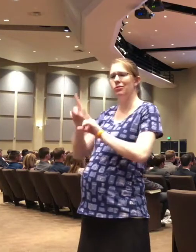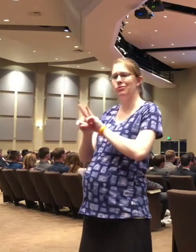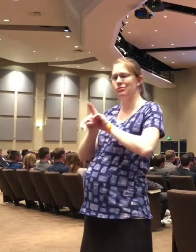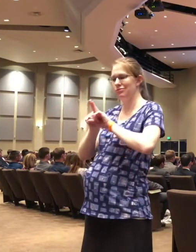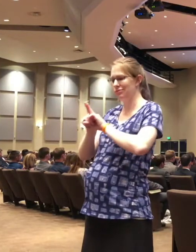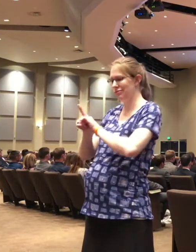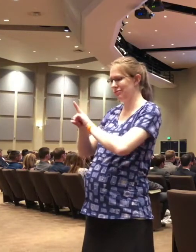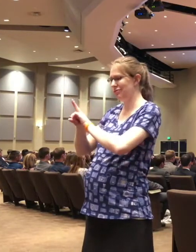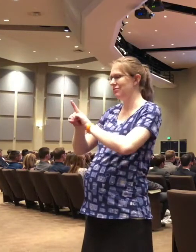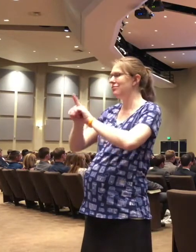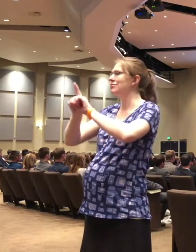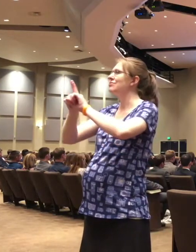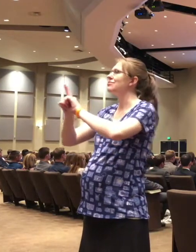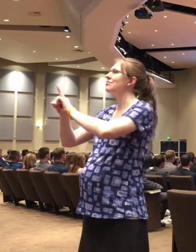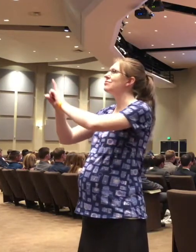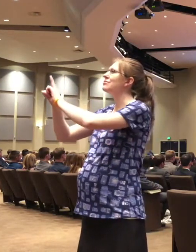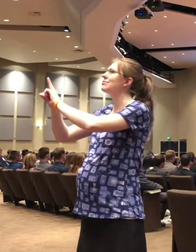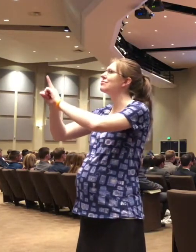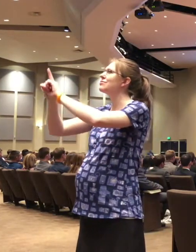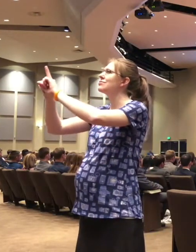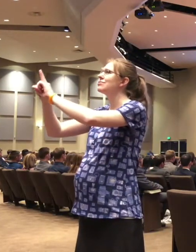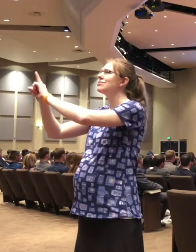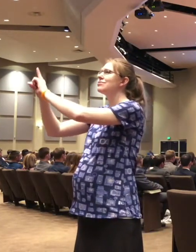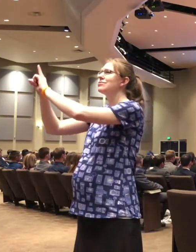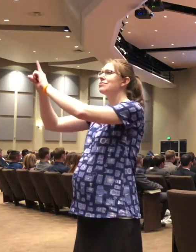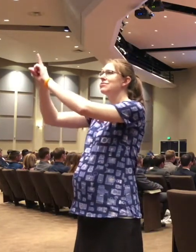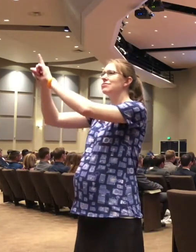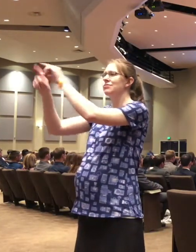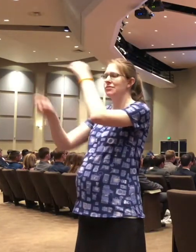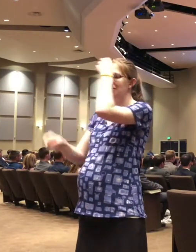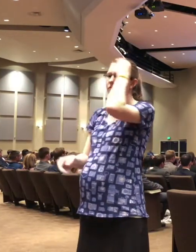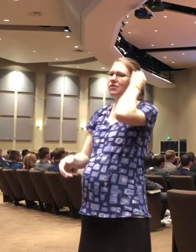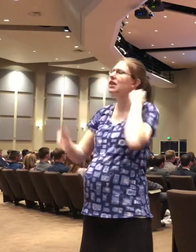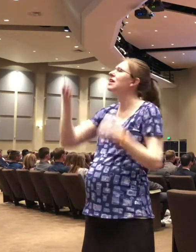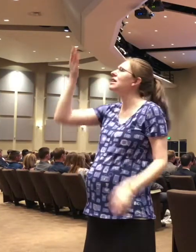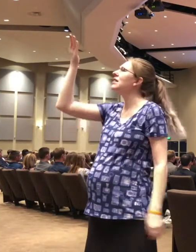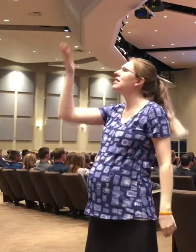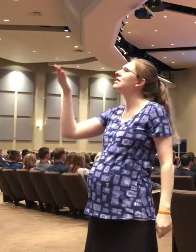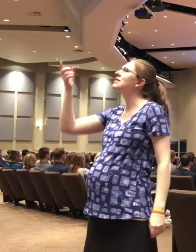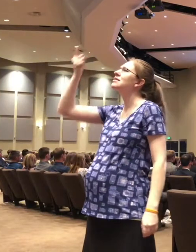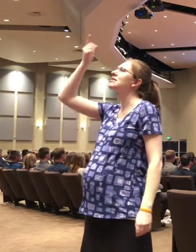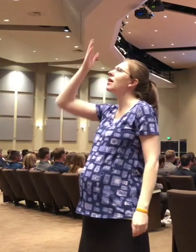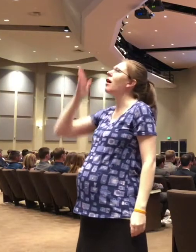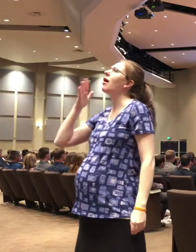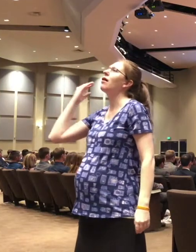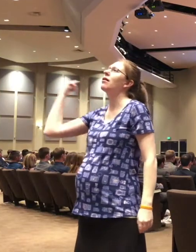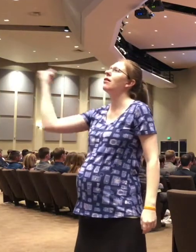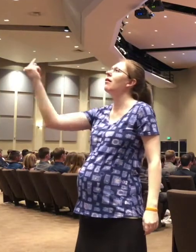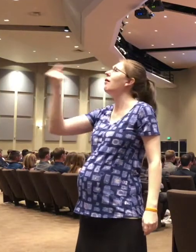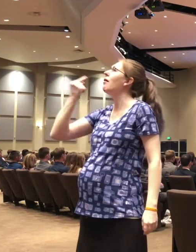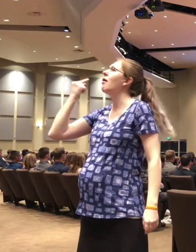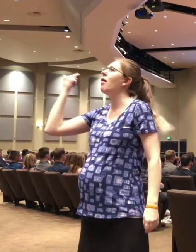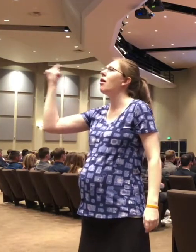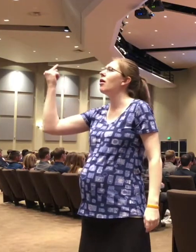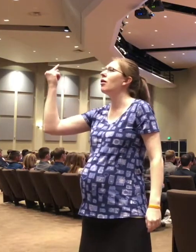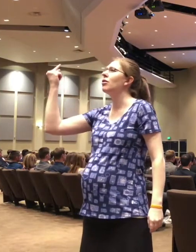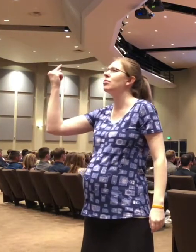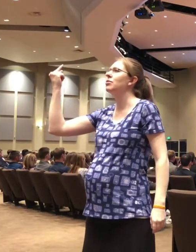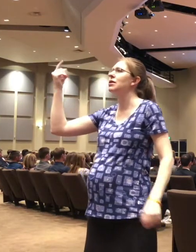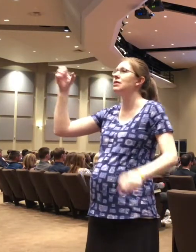in the night. For the God of the mountain is still God